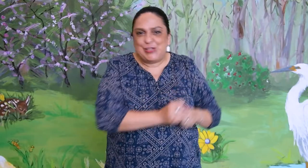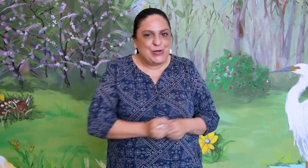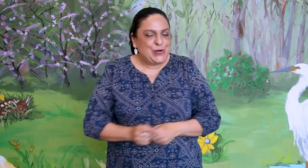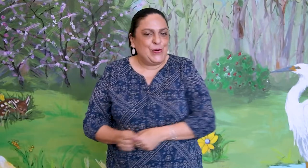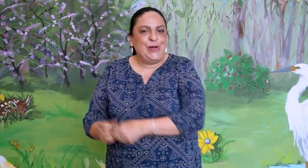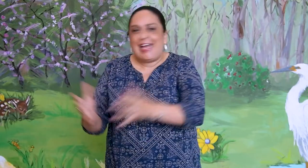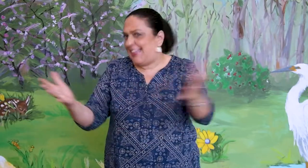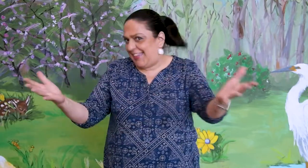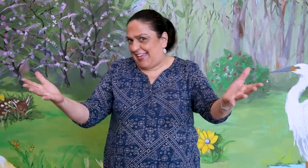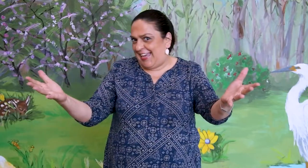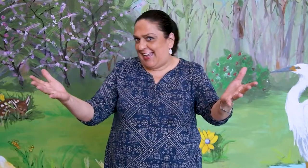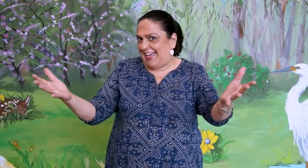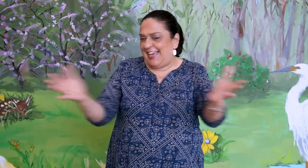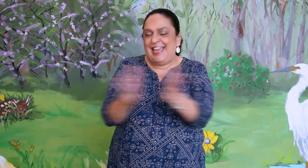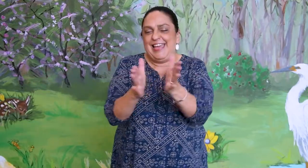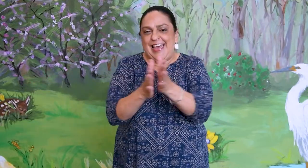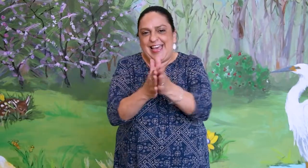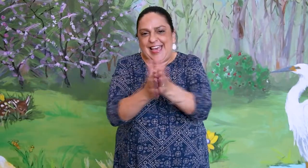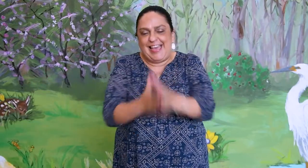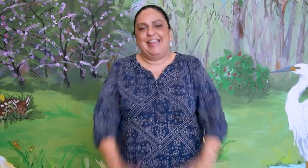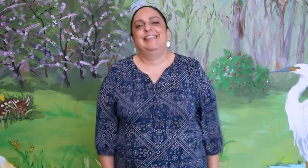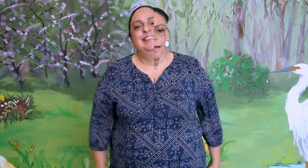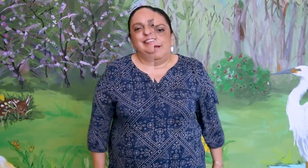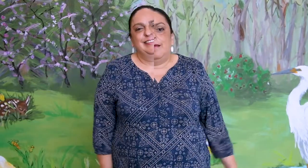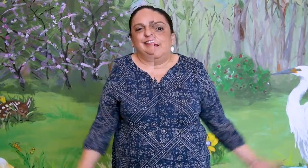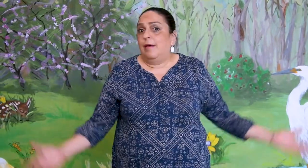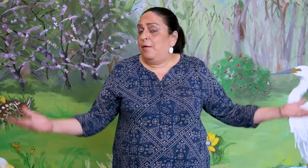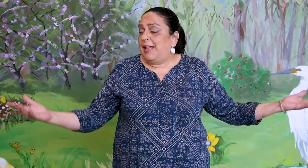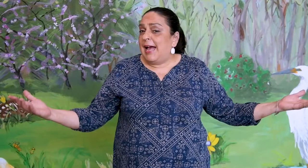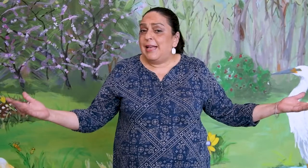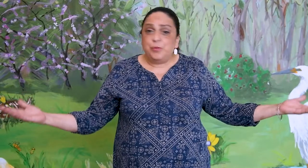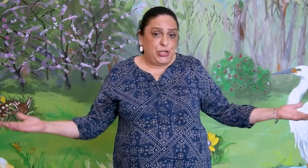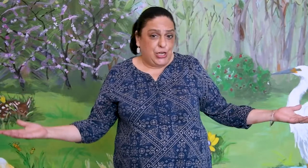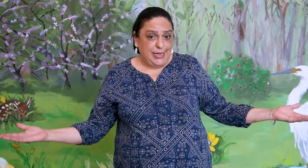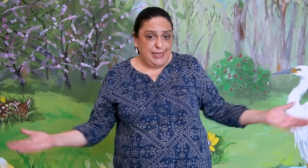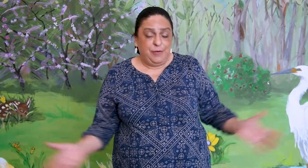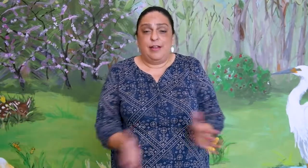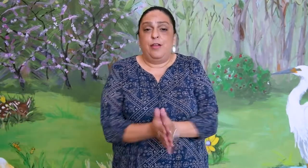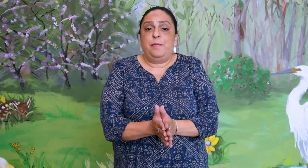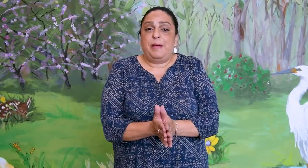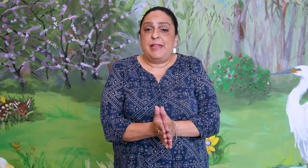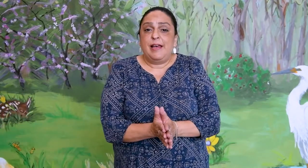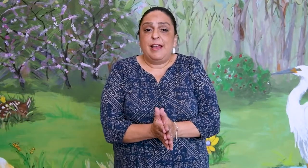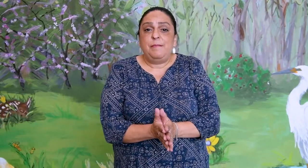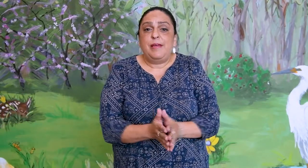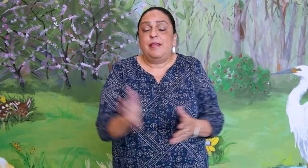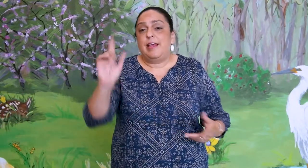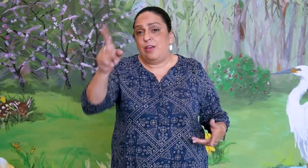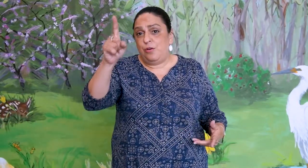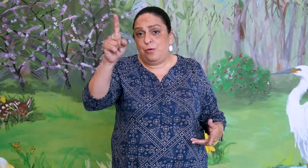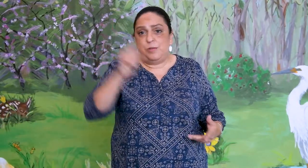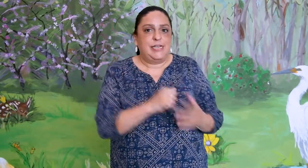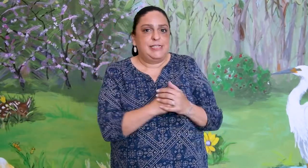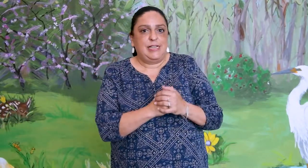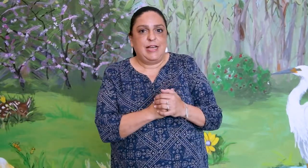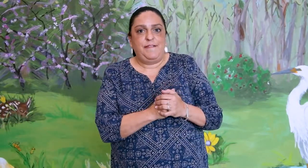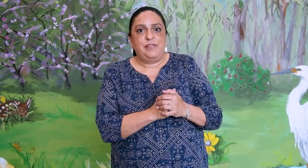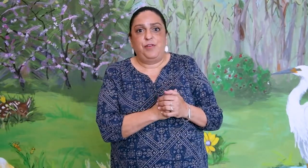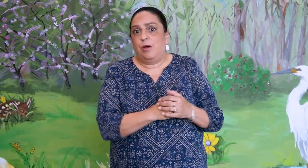chocolate. Yay. Well guys, we're done with another baby time. Thank you, Jesse Davies from